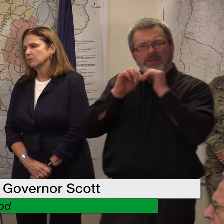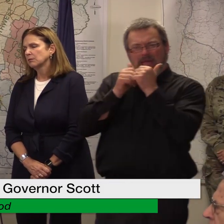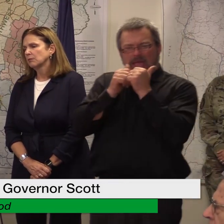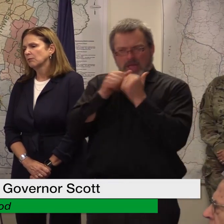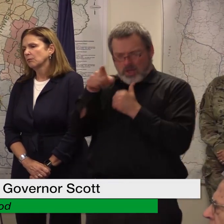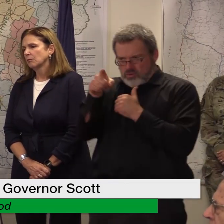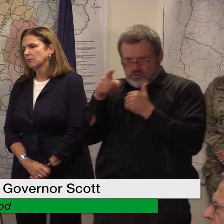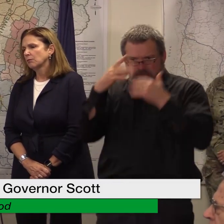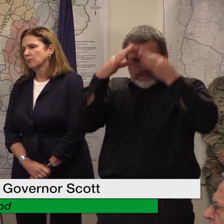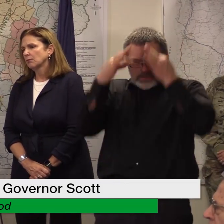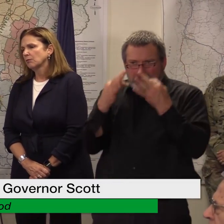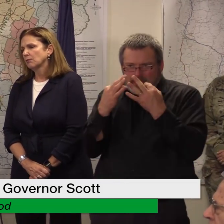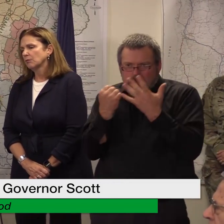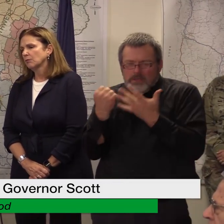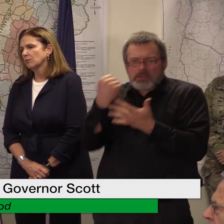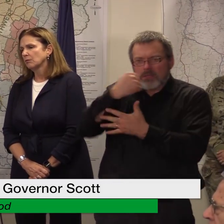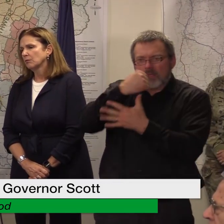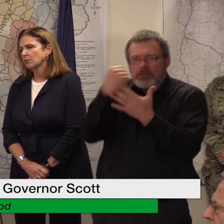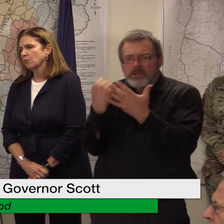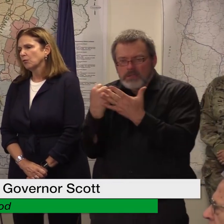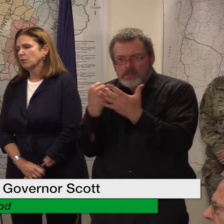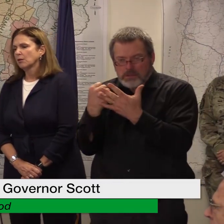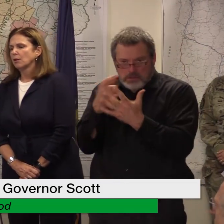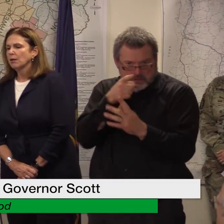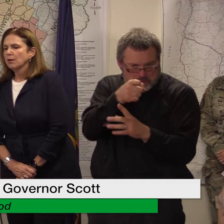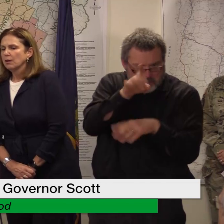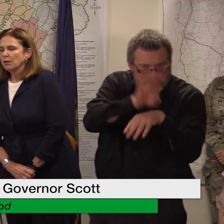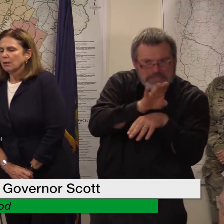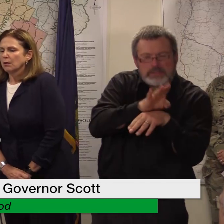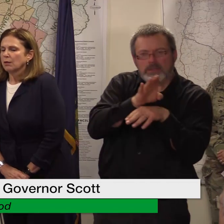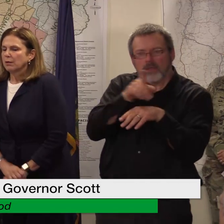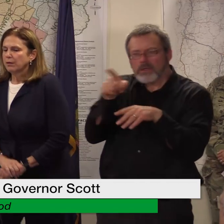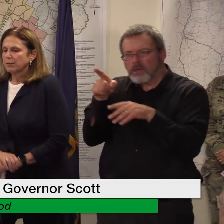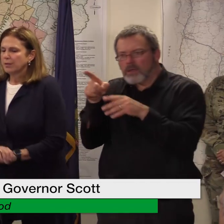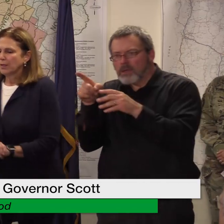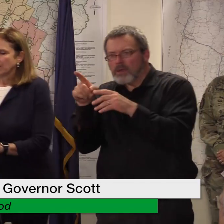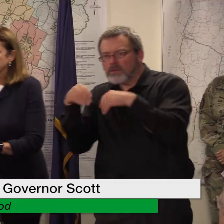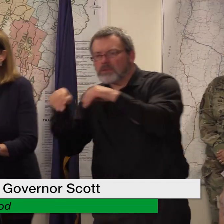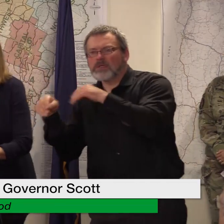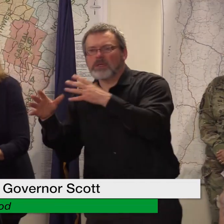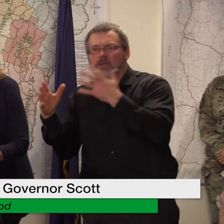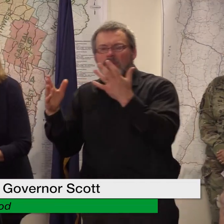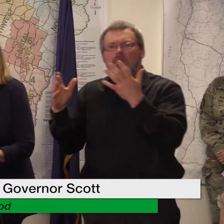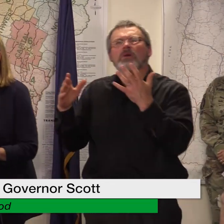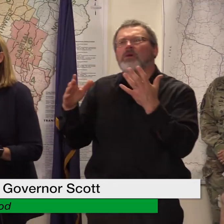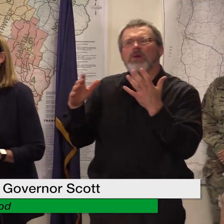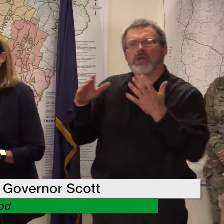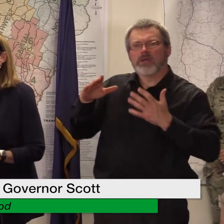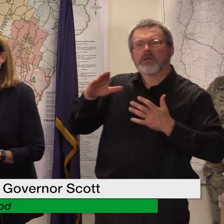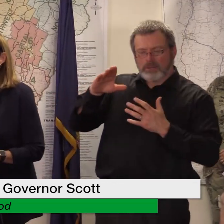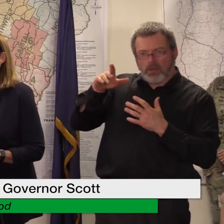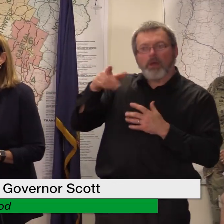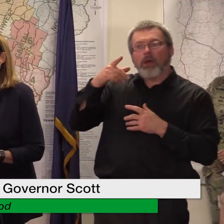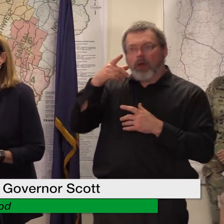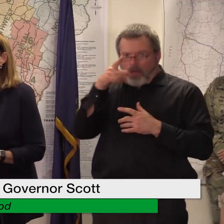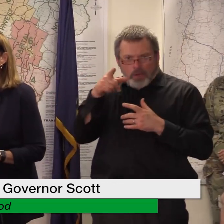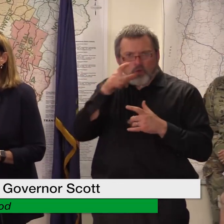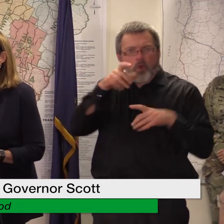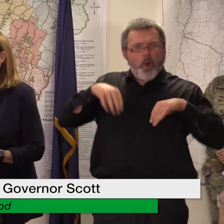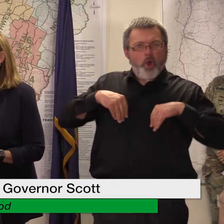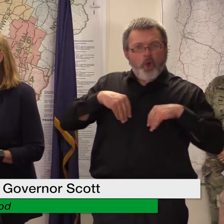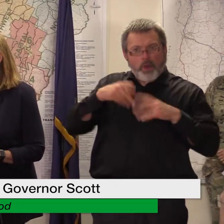businesses or new businesses or byproduct businesses the um the formula is uh